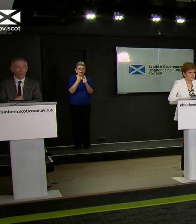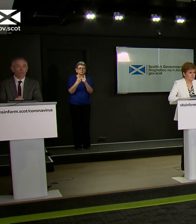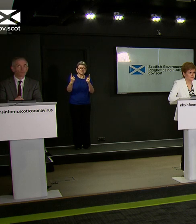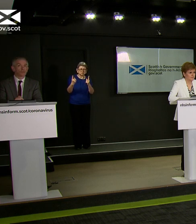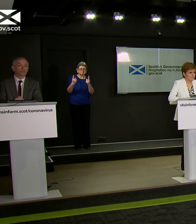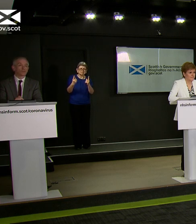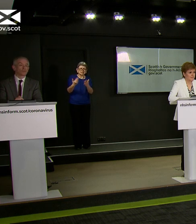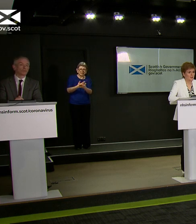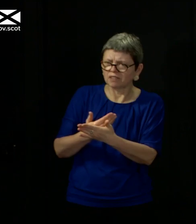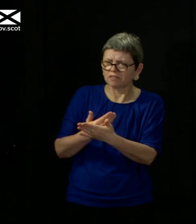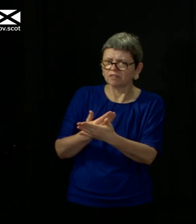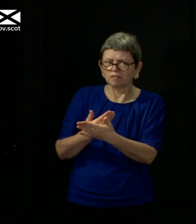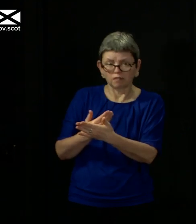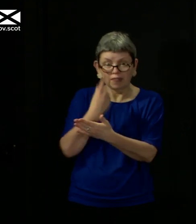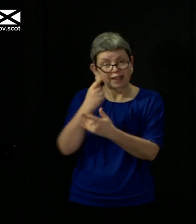sounded like that. Can you clarify?